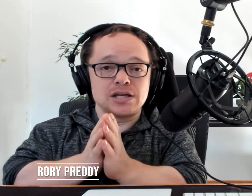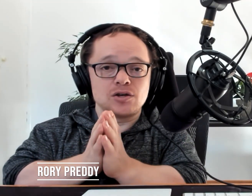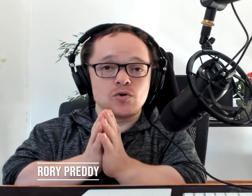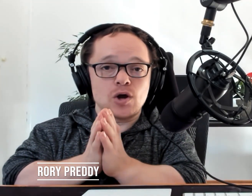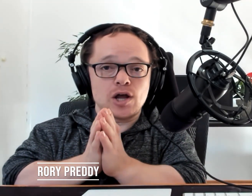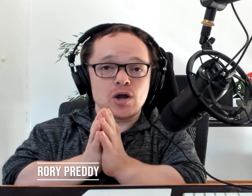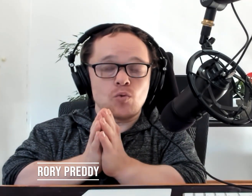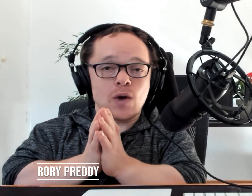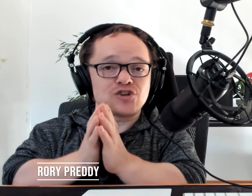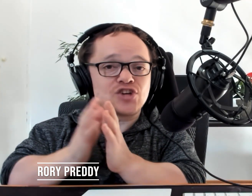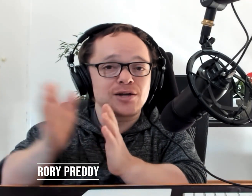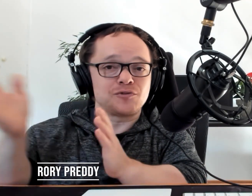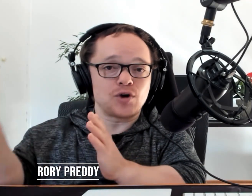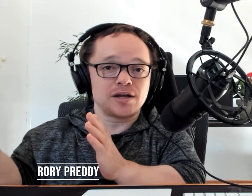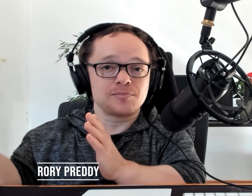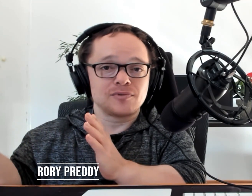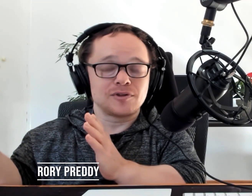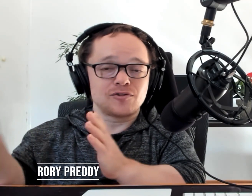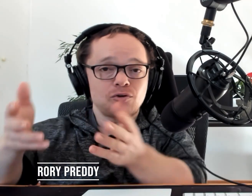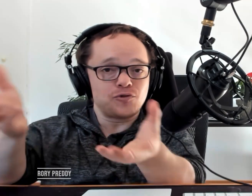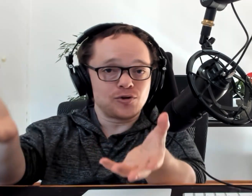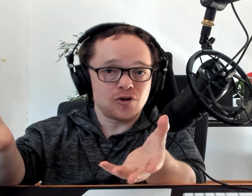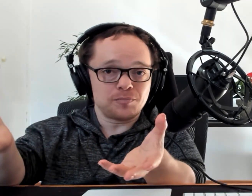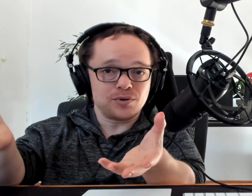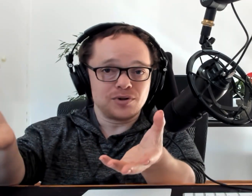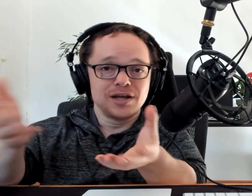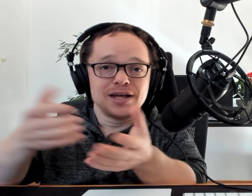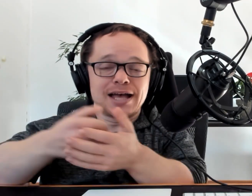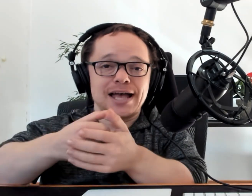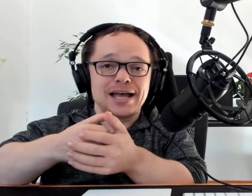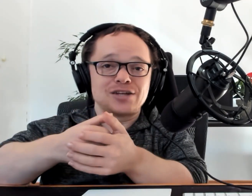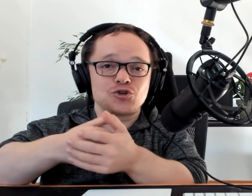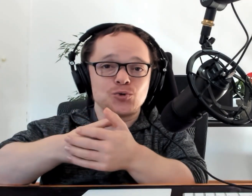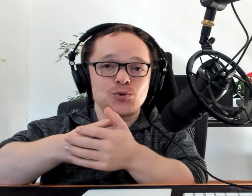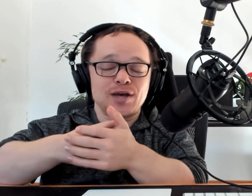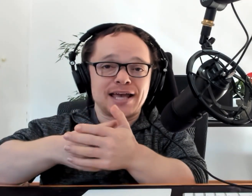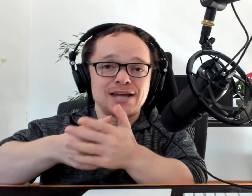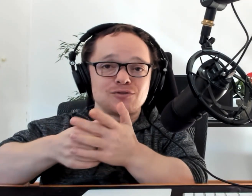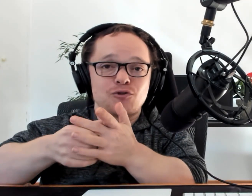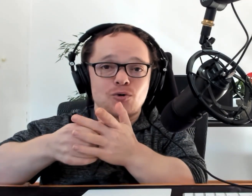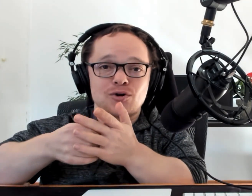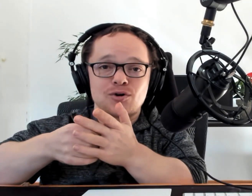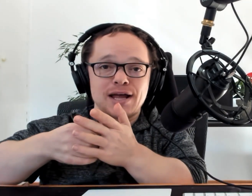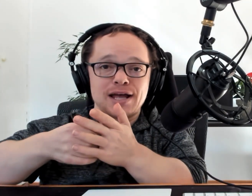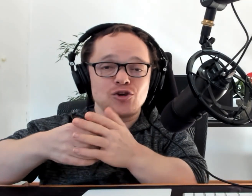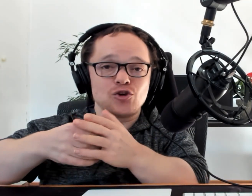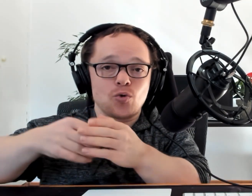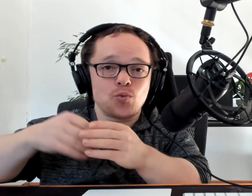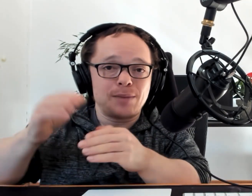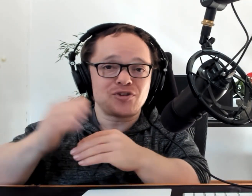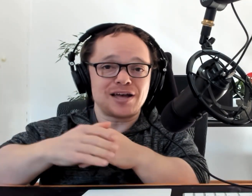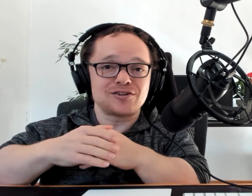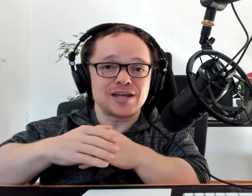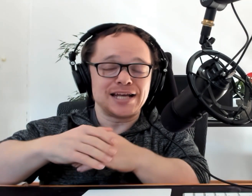one shade of grey, so for example, to cater for your website in